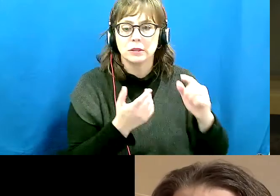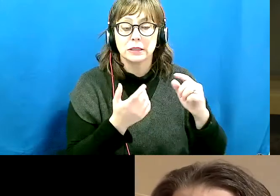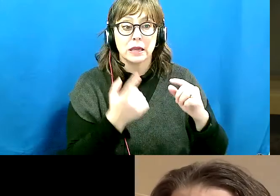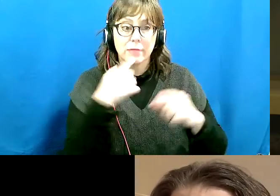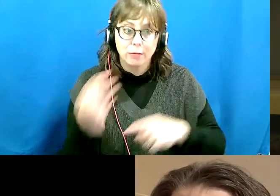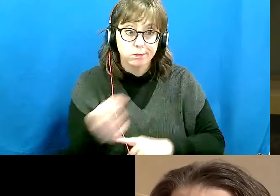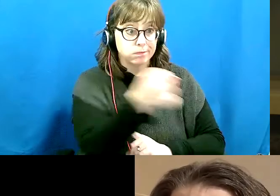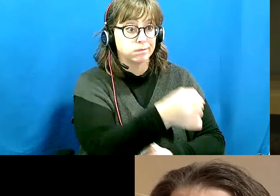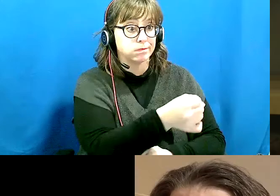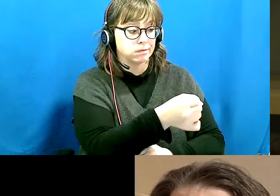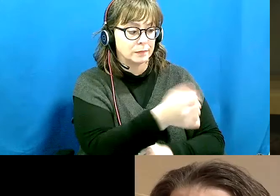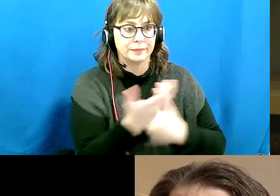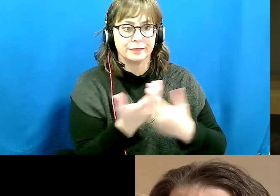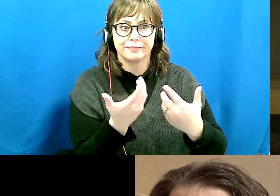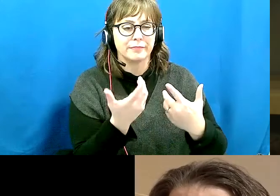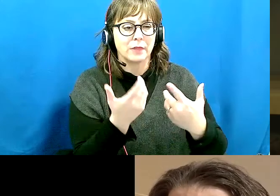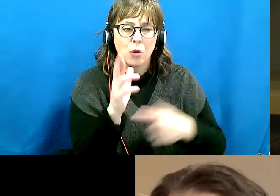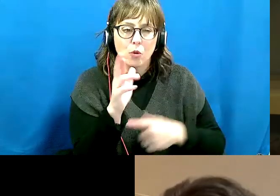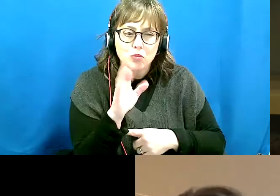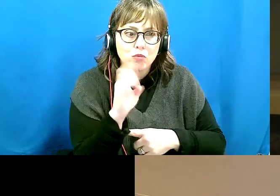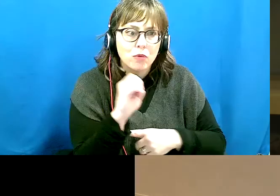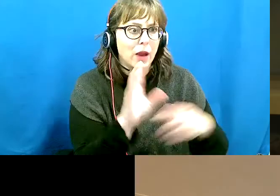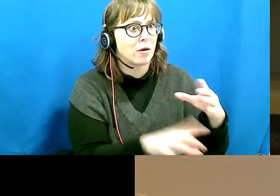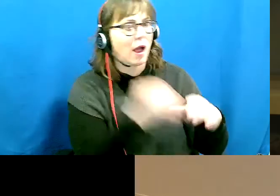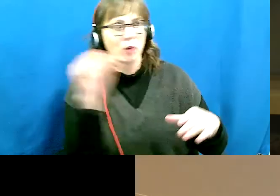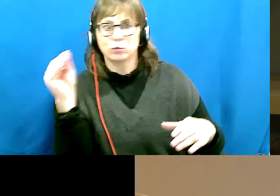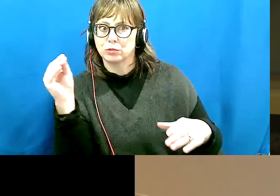placed in there, it was very hard to get out.